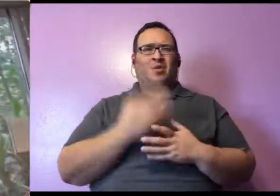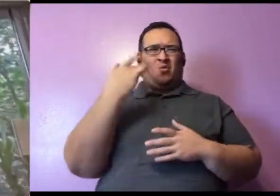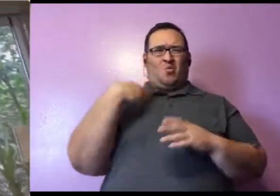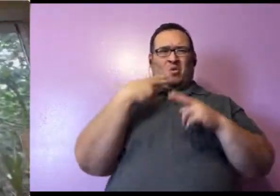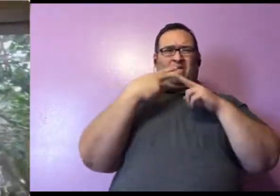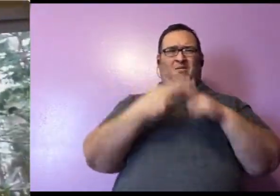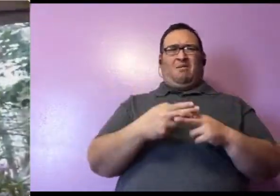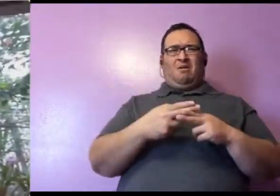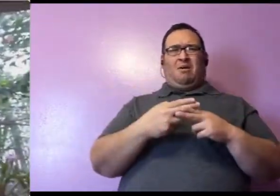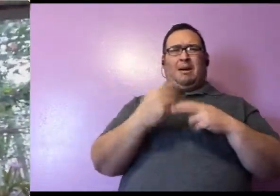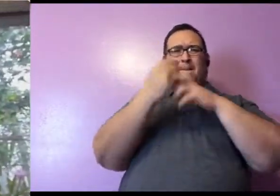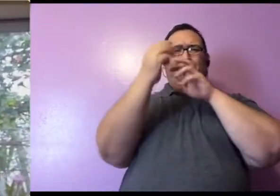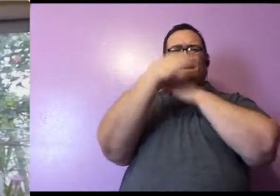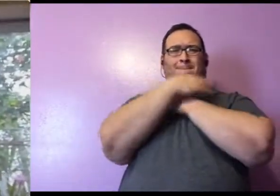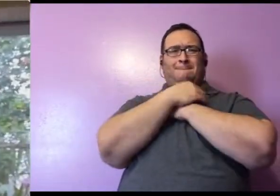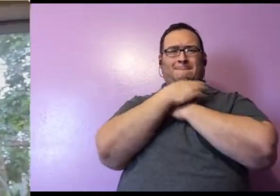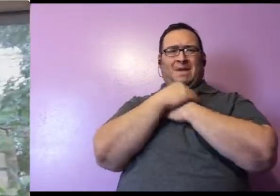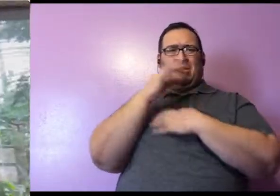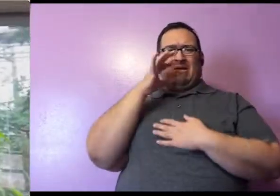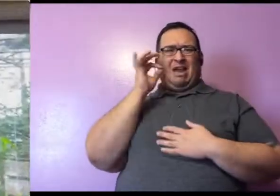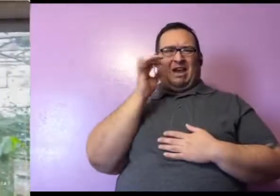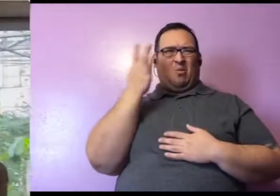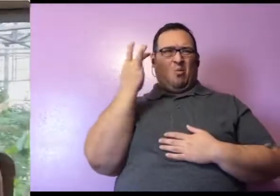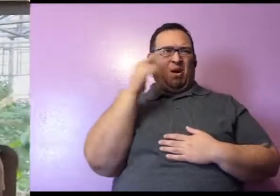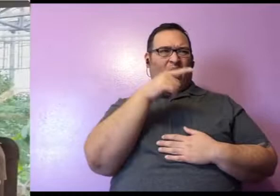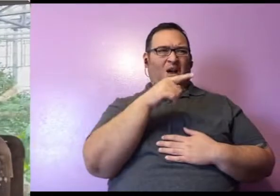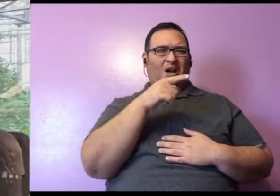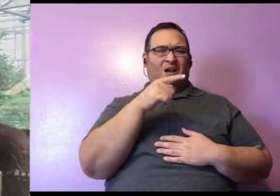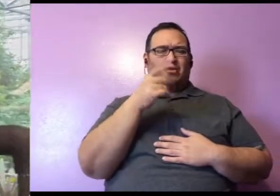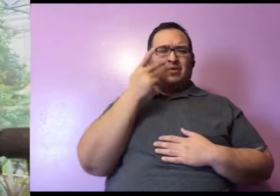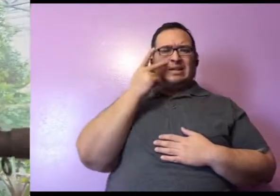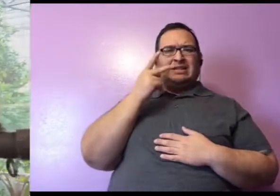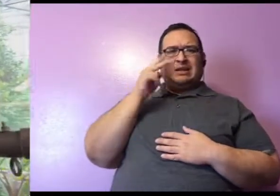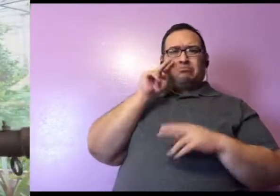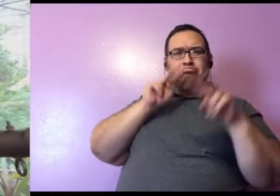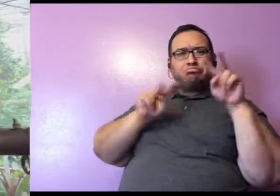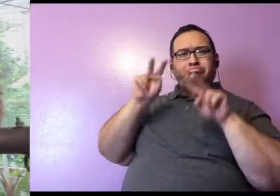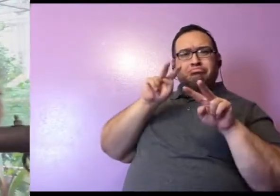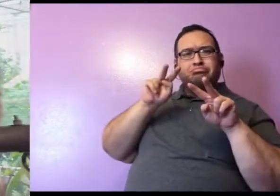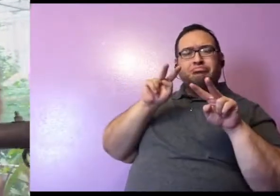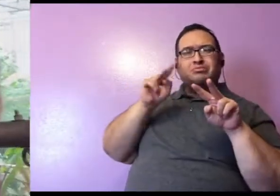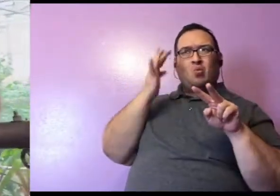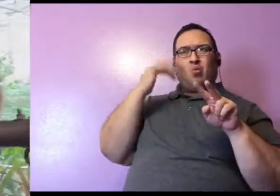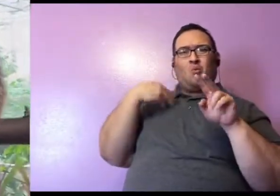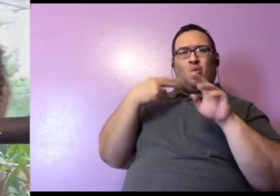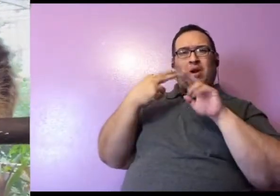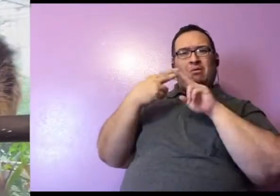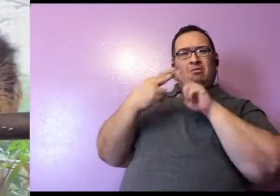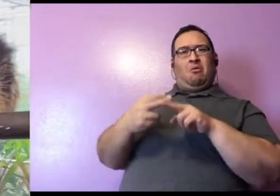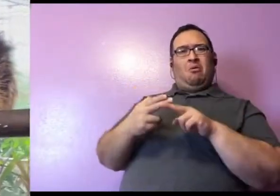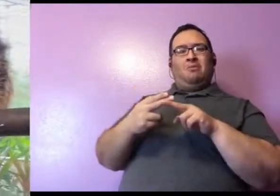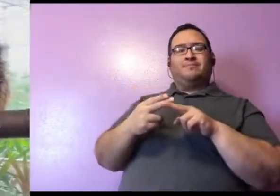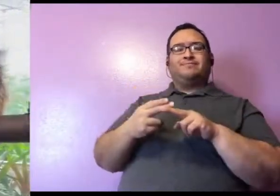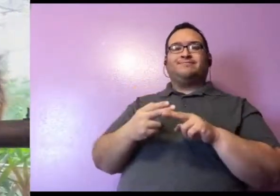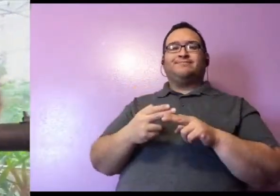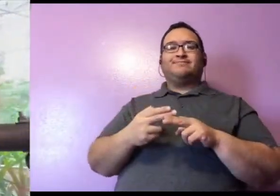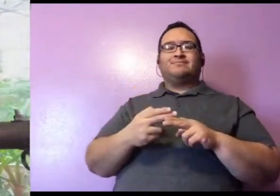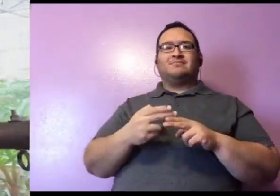Bearcat? And I think as you guys look at her, you might be able to observe the reasons why they're called that. Bearcats have